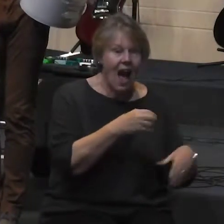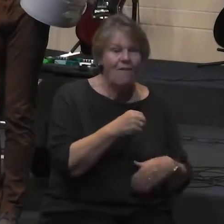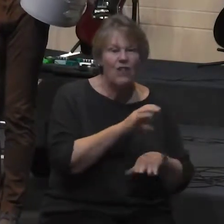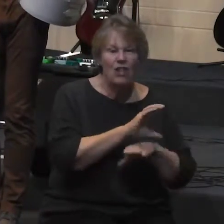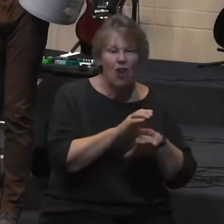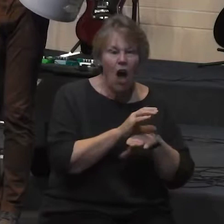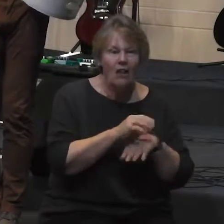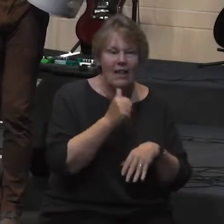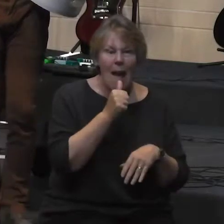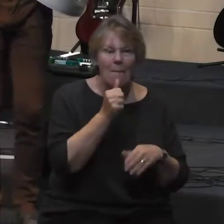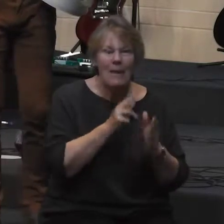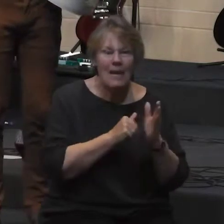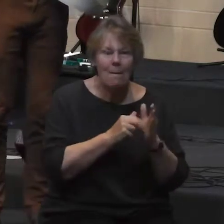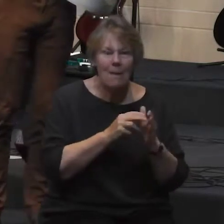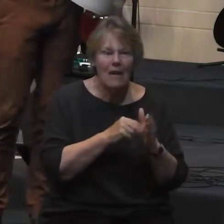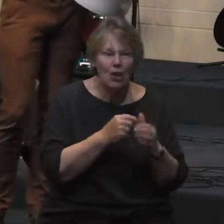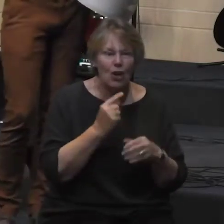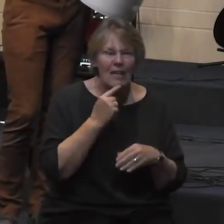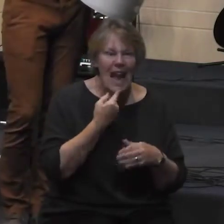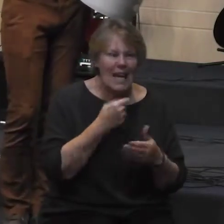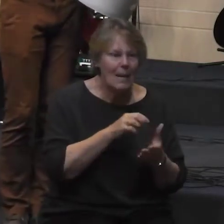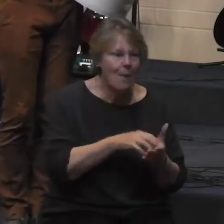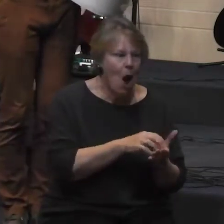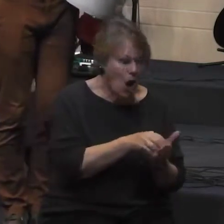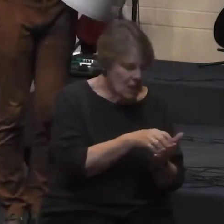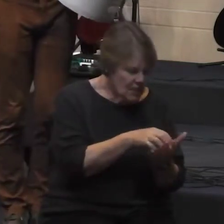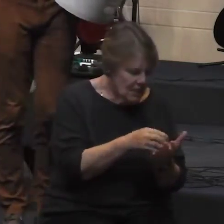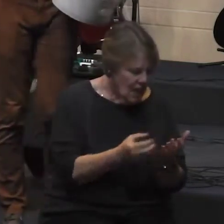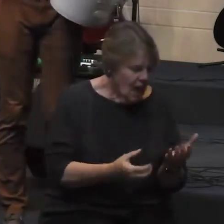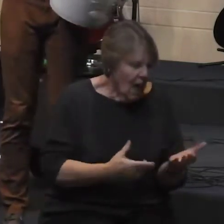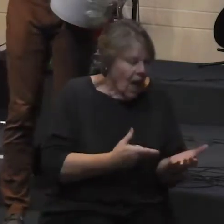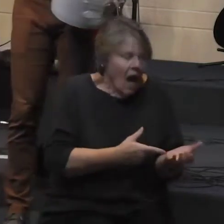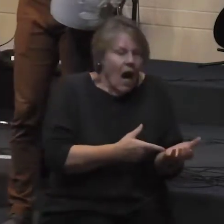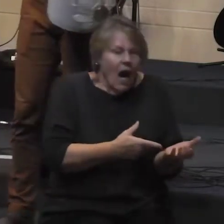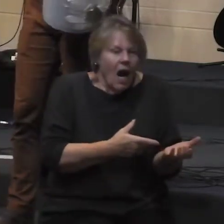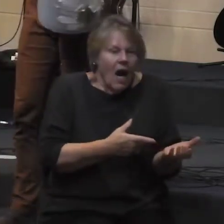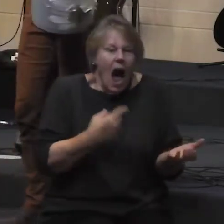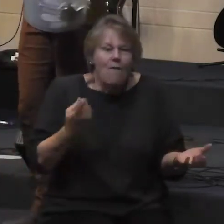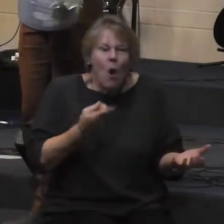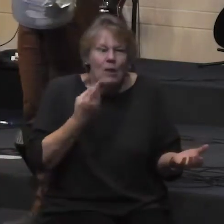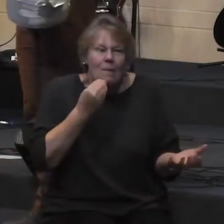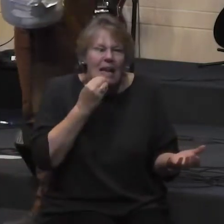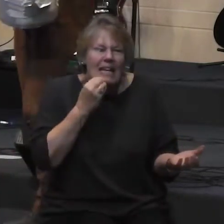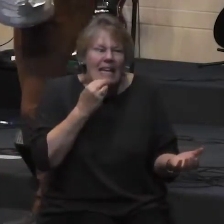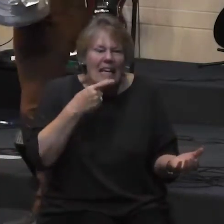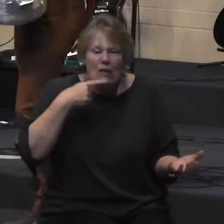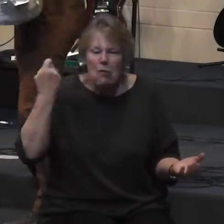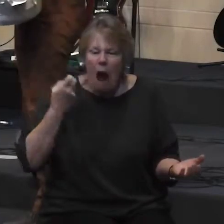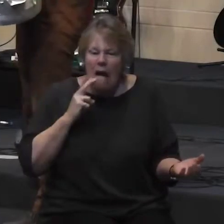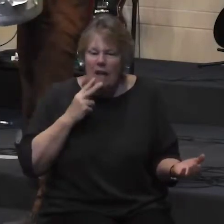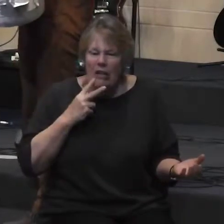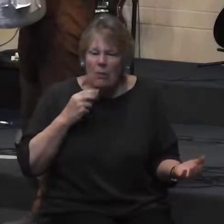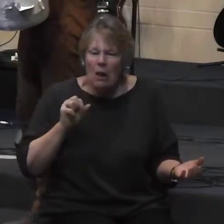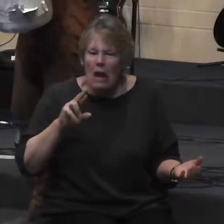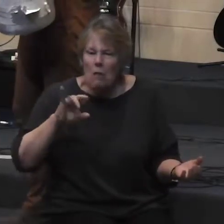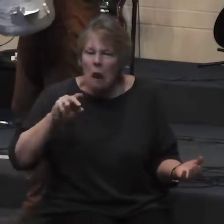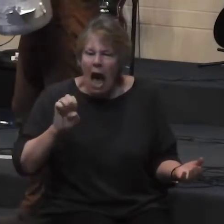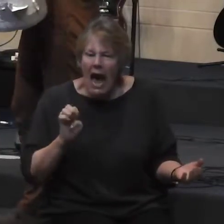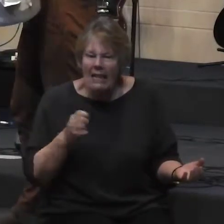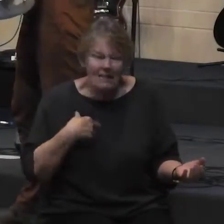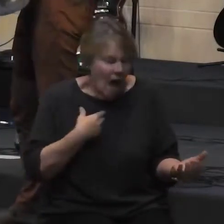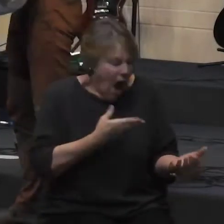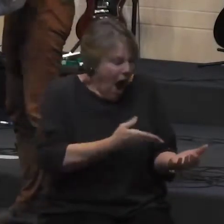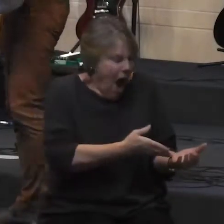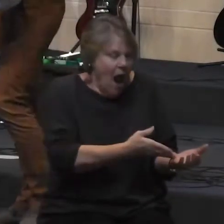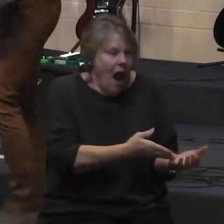oh I've been eating dried vegetables and rice for 20 days and these Reese's peanut butter cups are